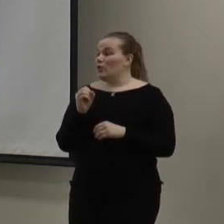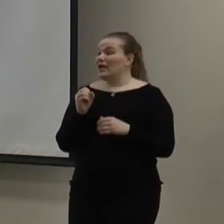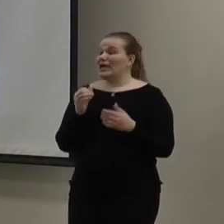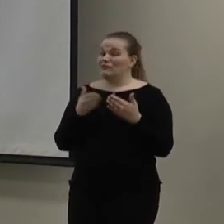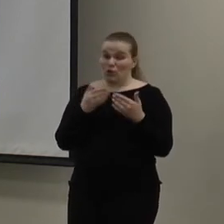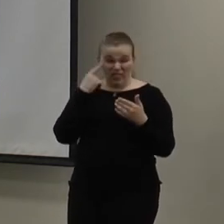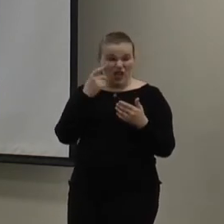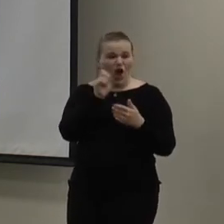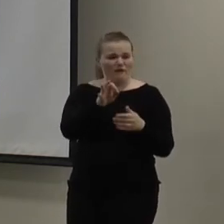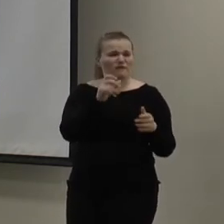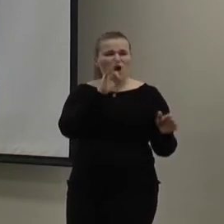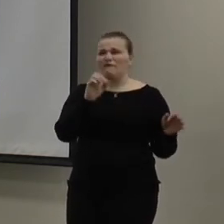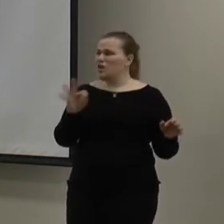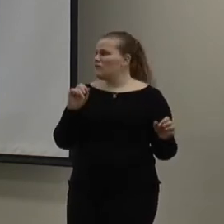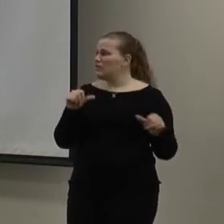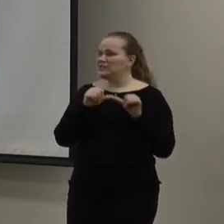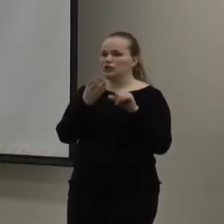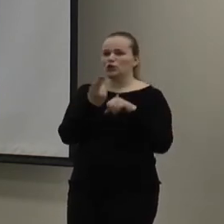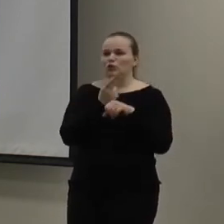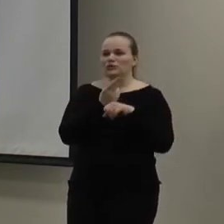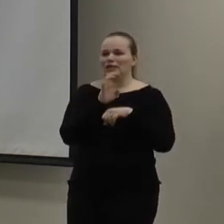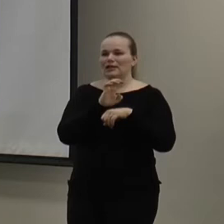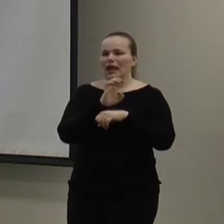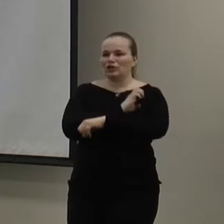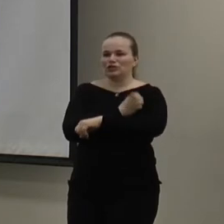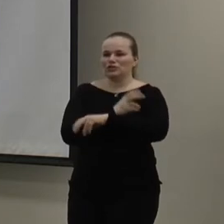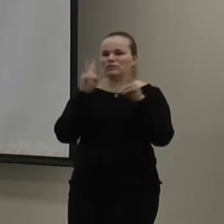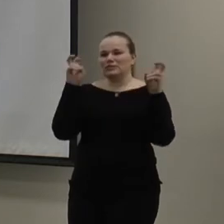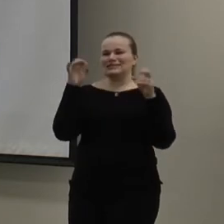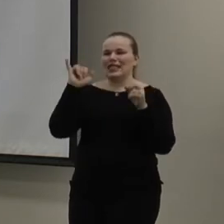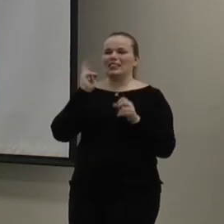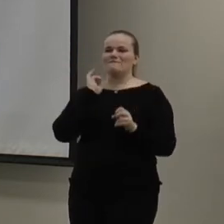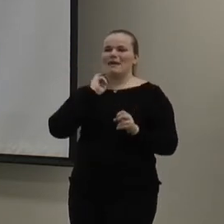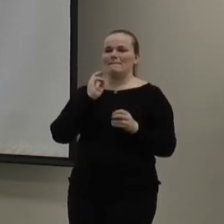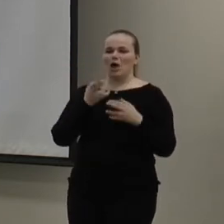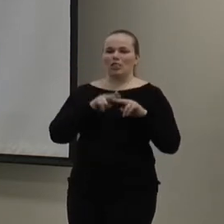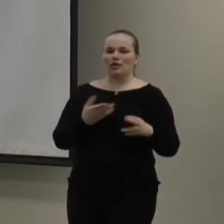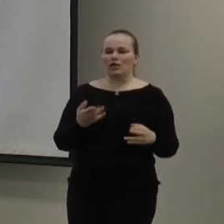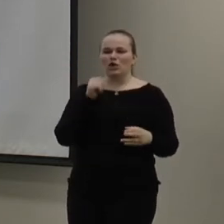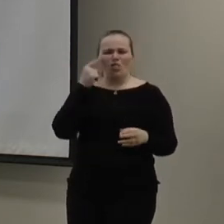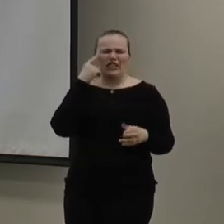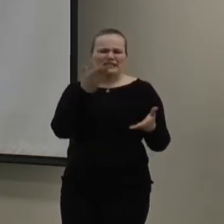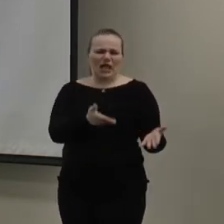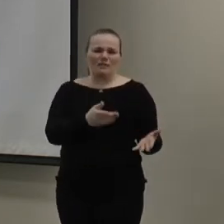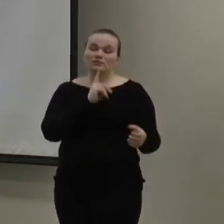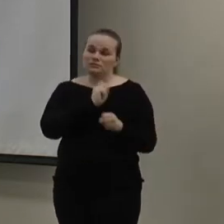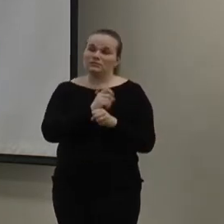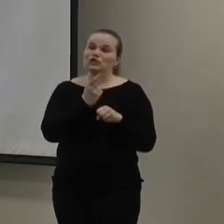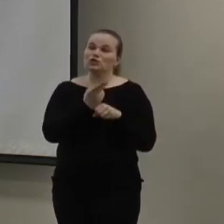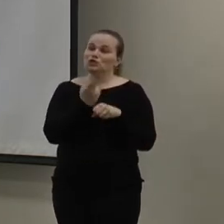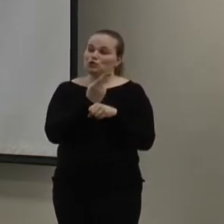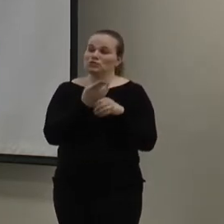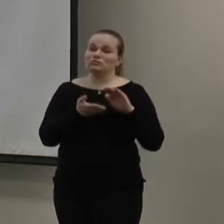though things have turned off, it's still pulling energy. So, we call that phantom load or the vampire load because you don't think it's there, but it actually is.